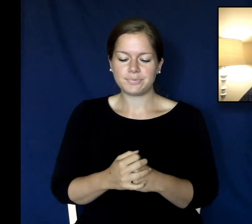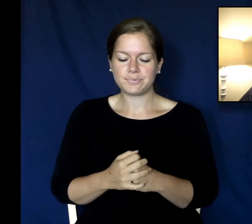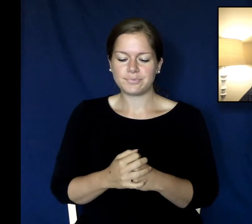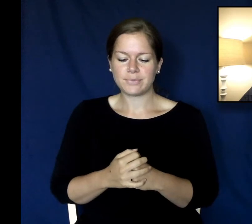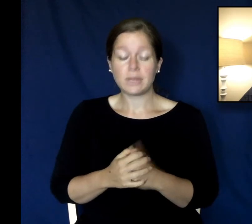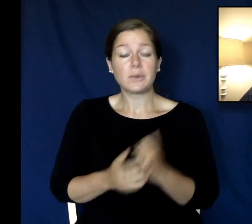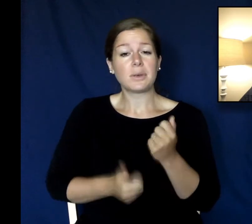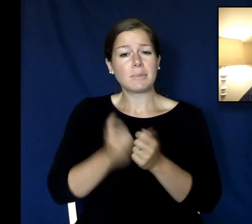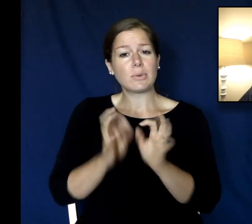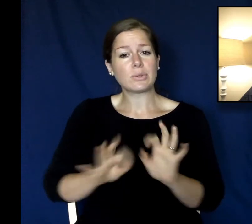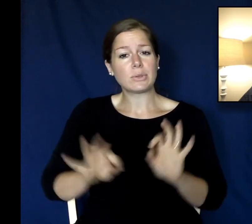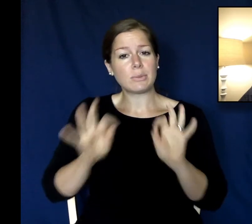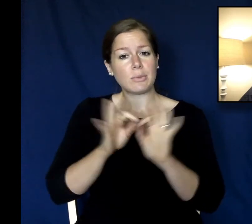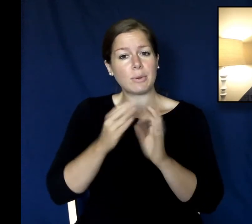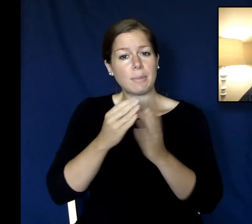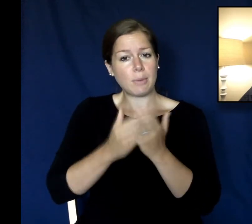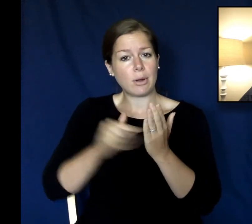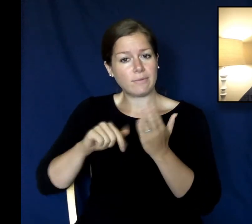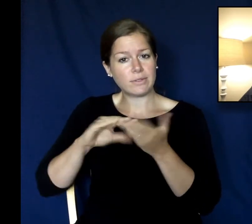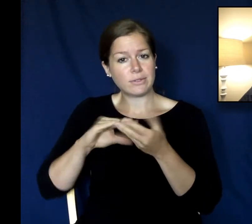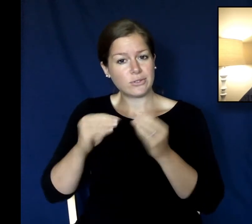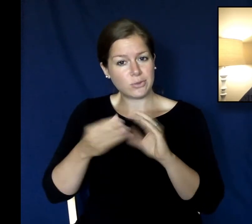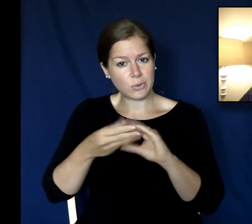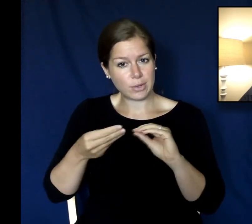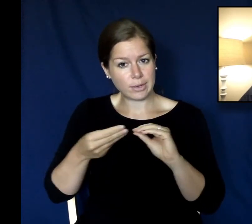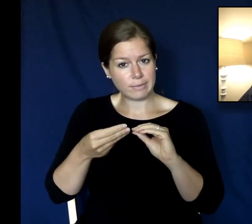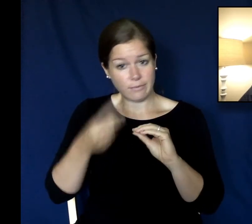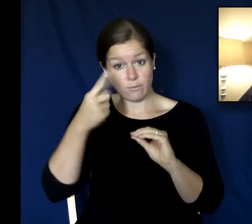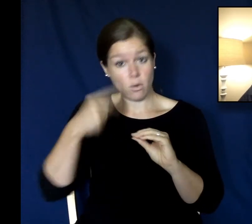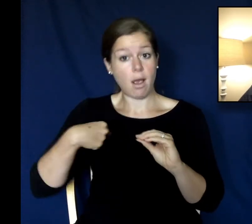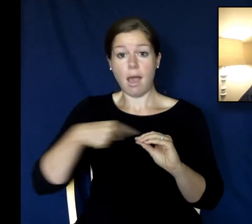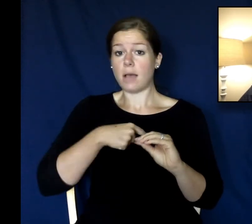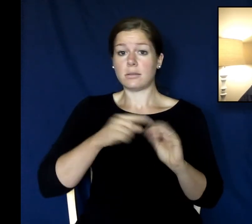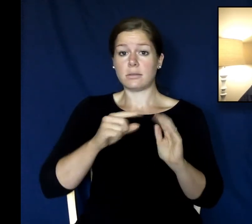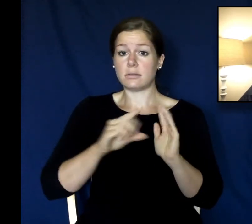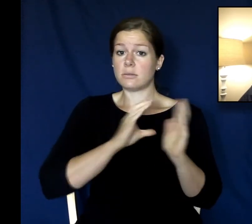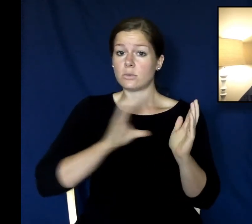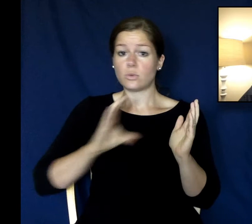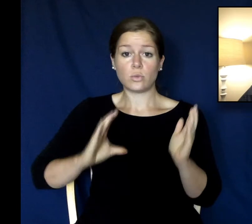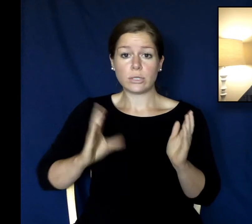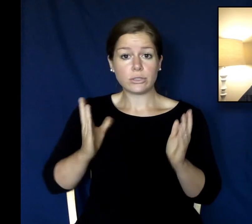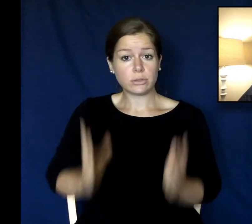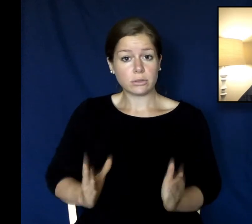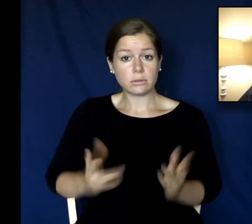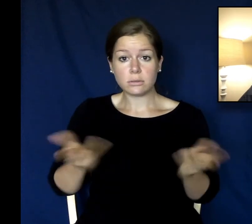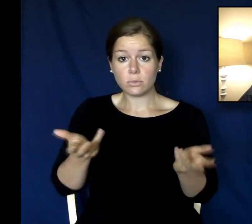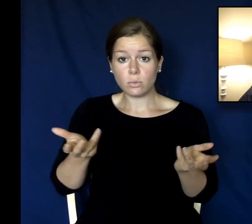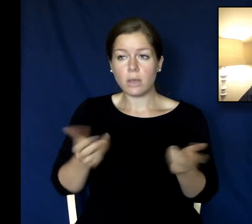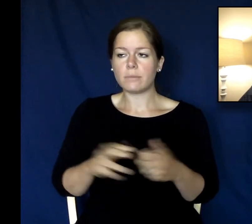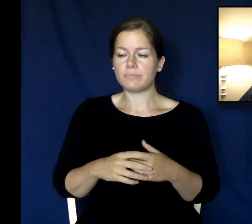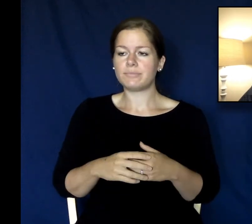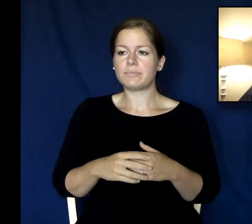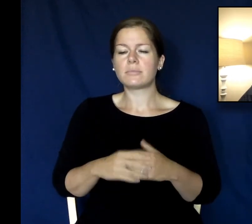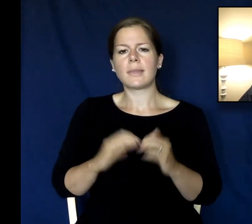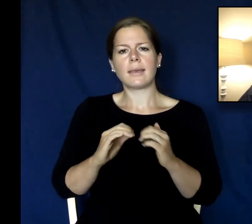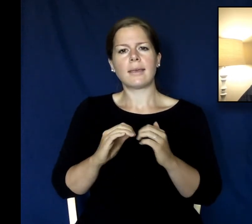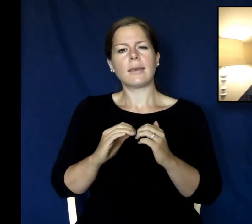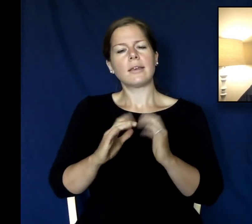really to really understand is is followers of Christ is what Jesus reveals about himself um through this